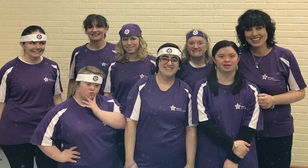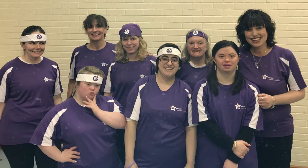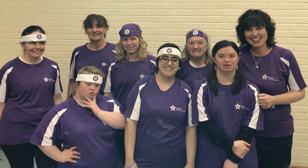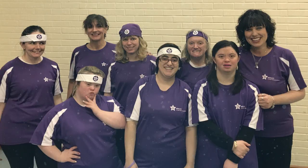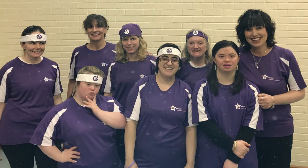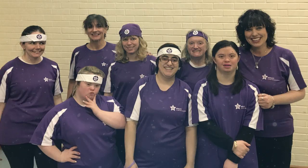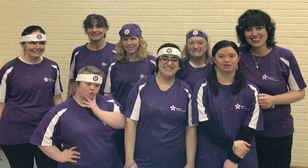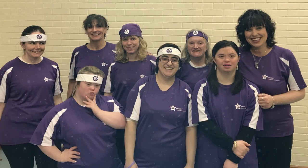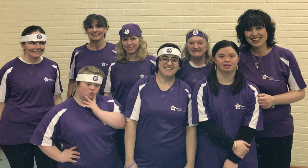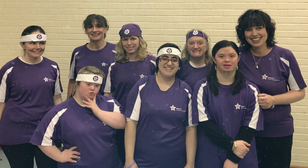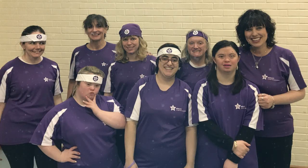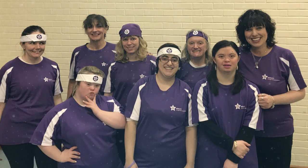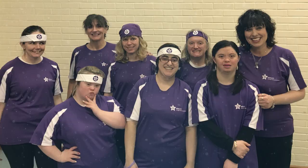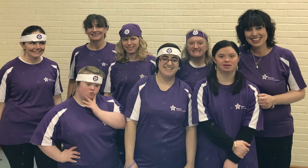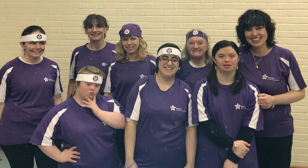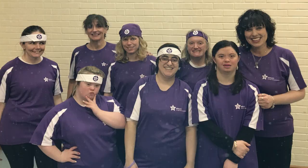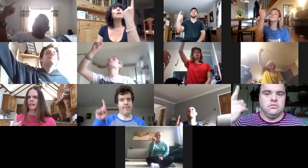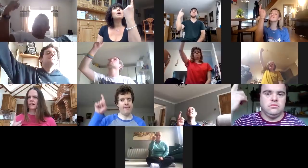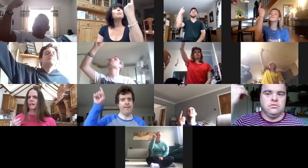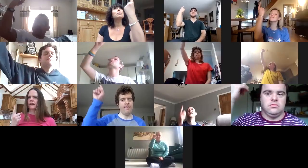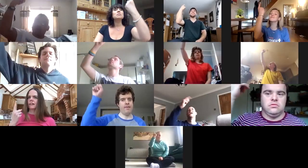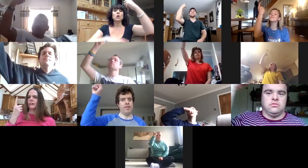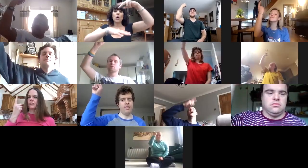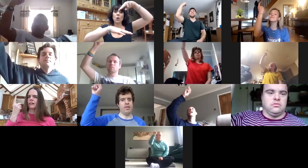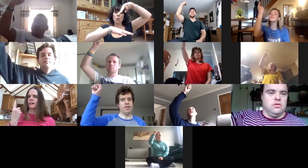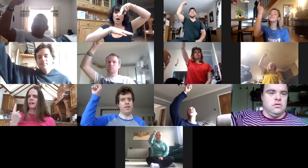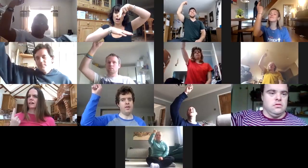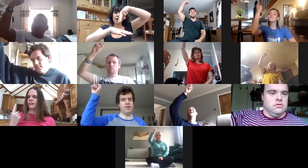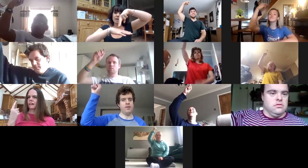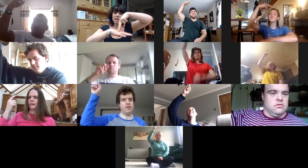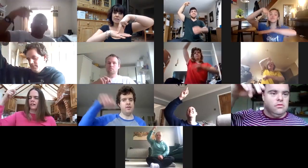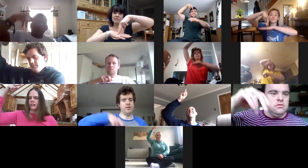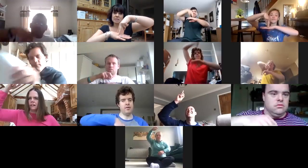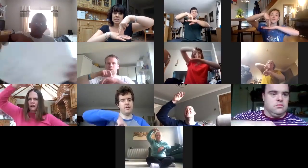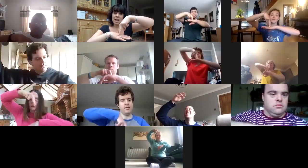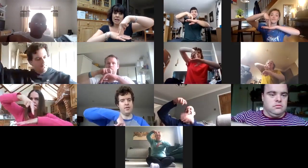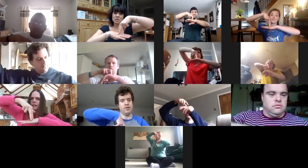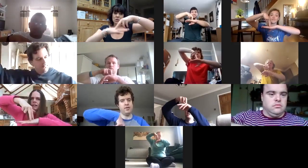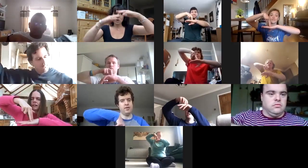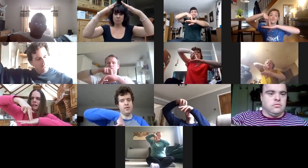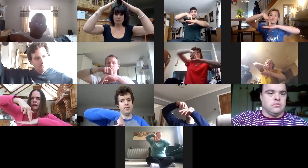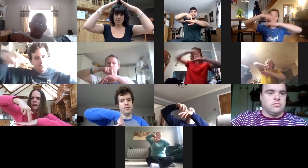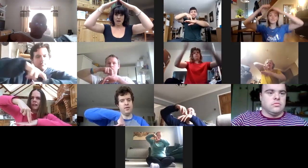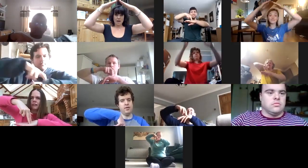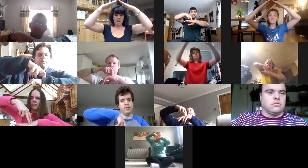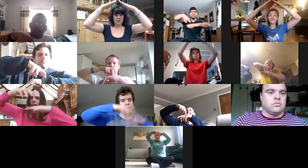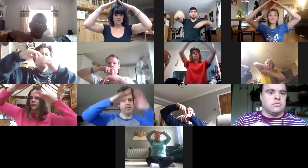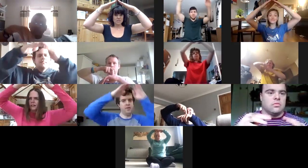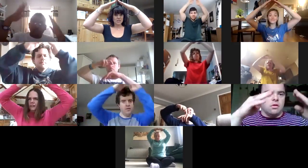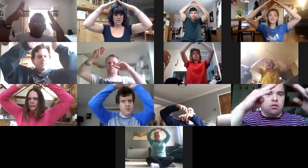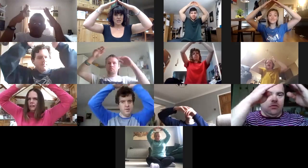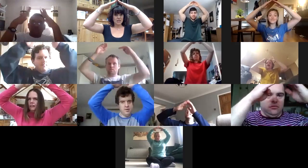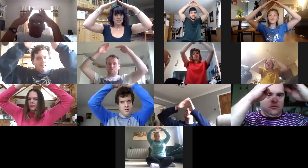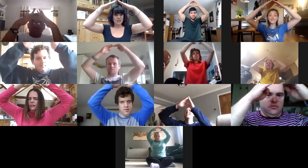You raise me up, so I can stand on mountains,